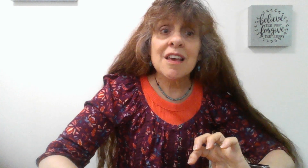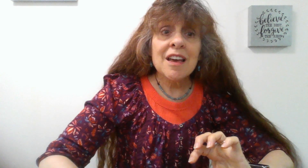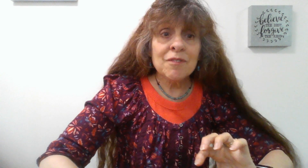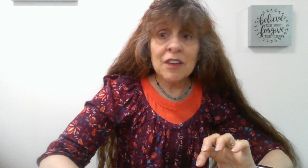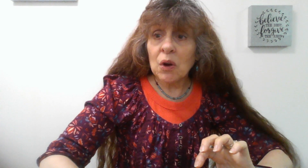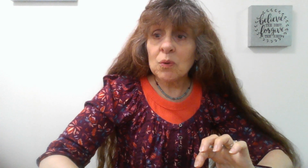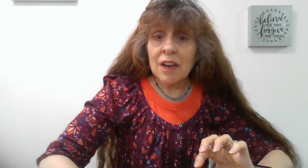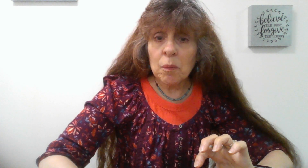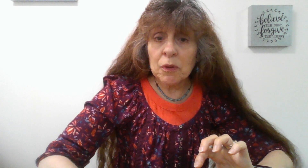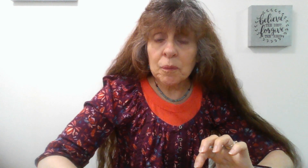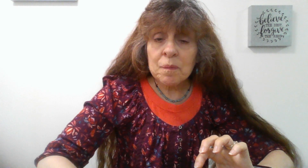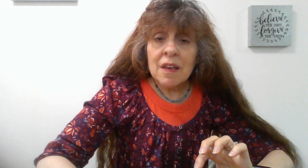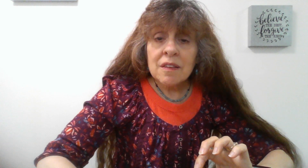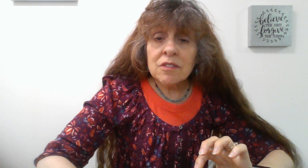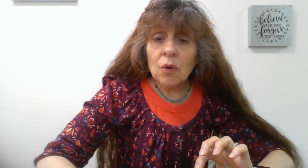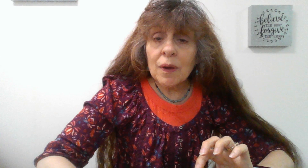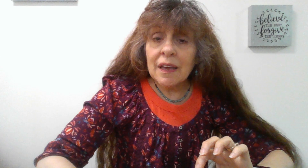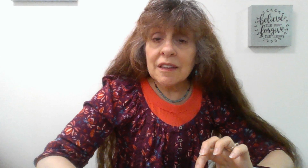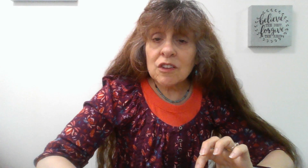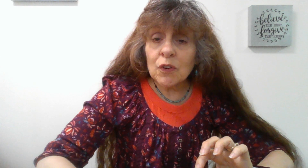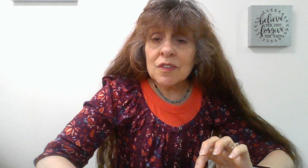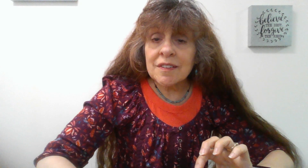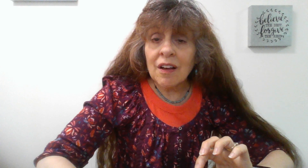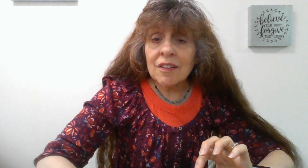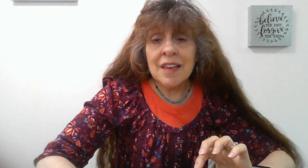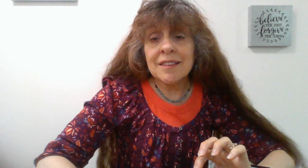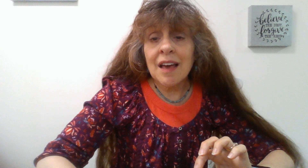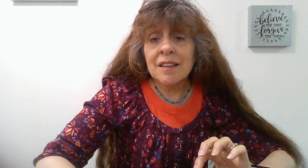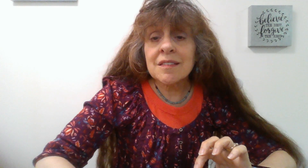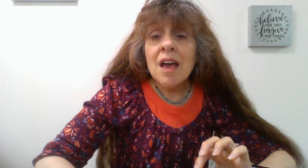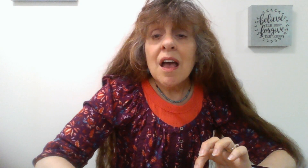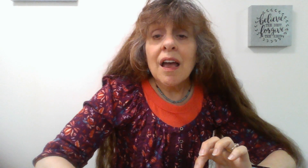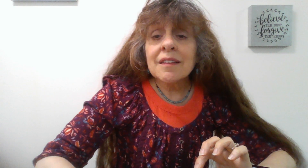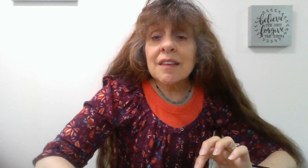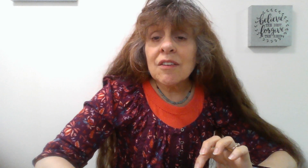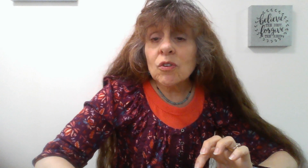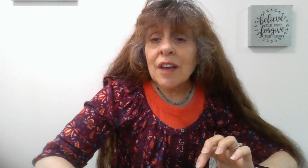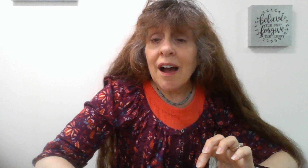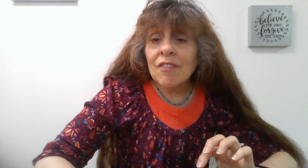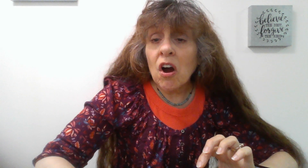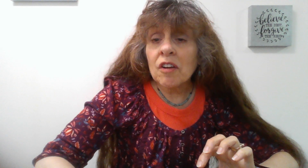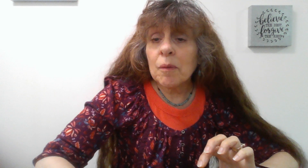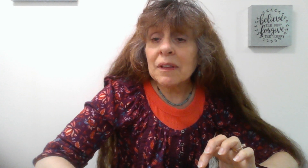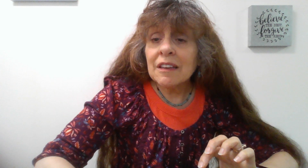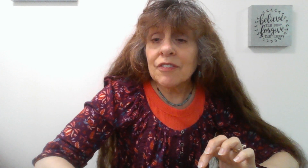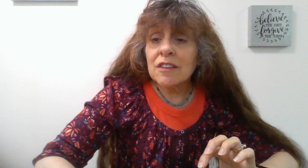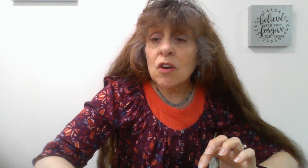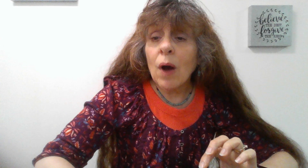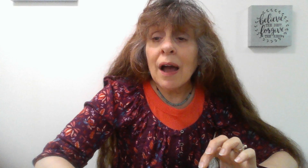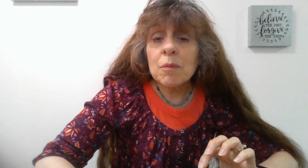video to help you. So in this verse, it tells, it says, it's evil to have a heart of unbelief. And so I am